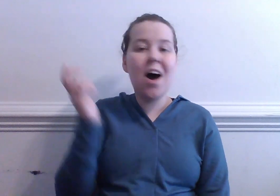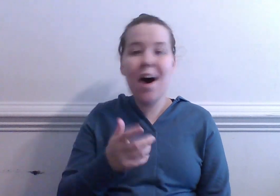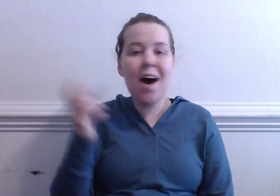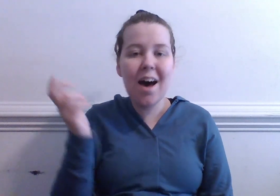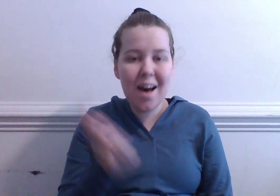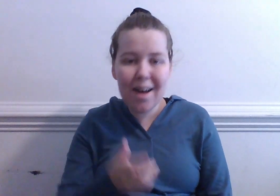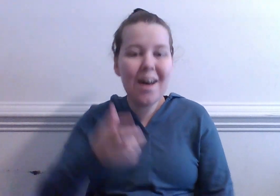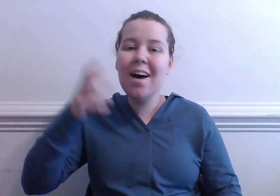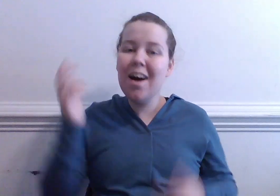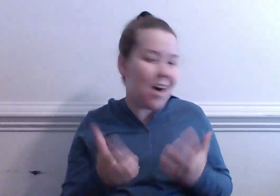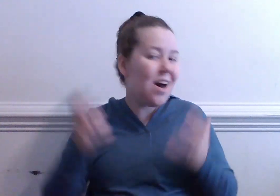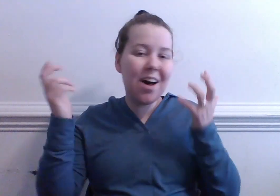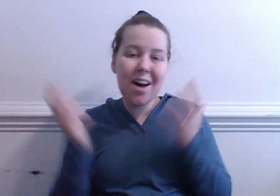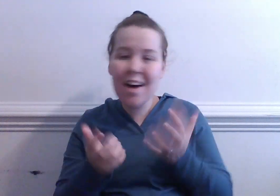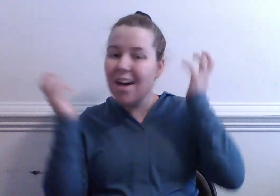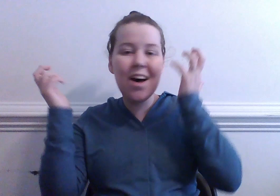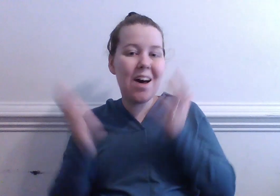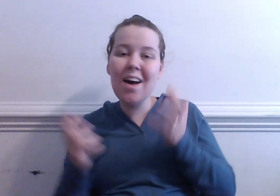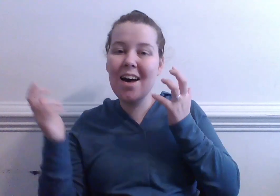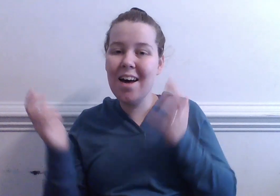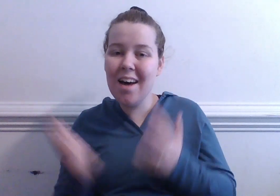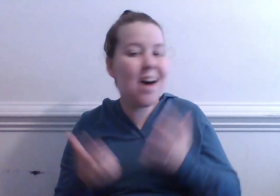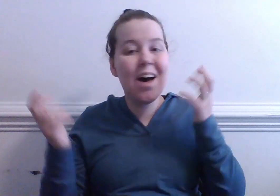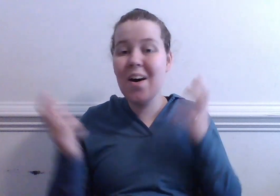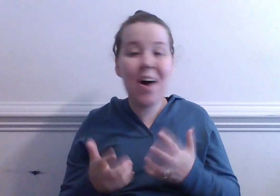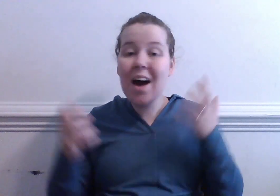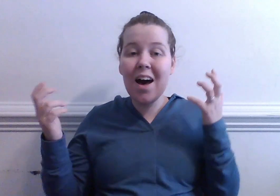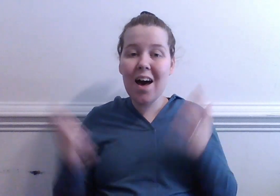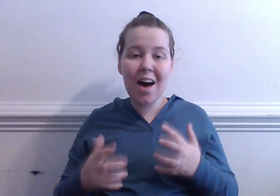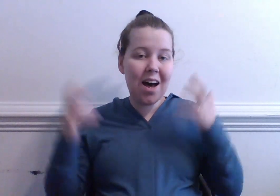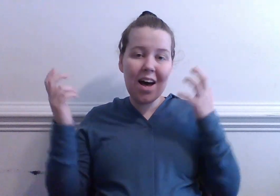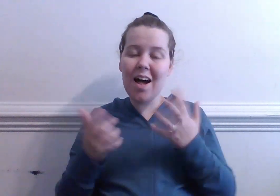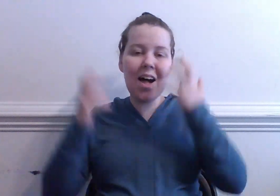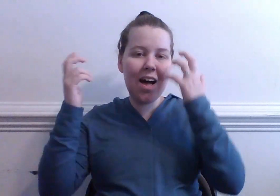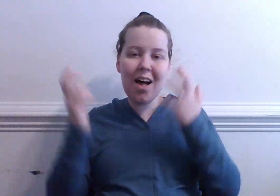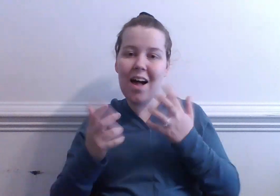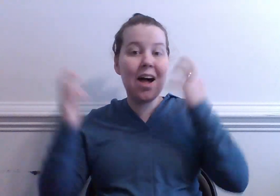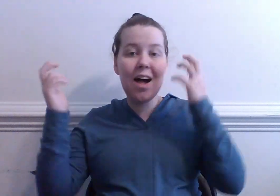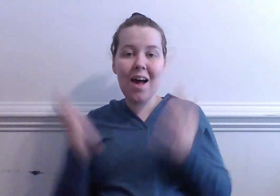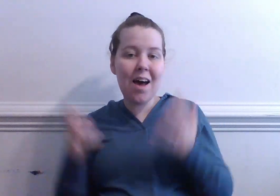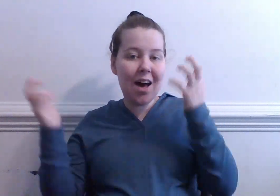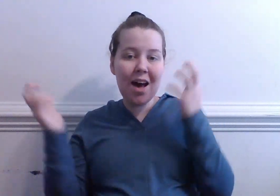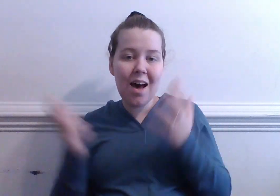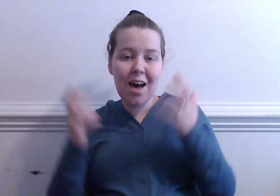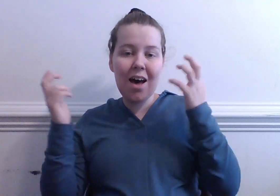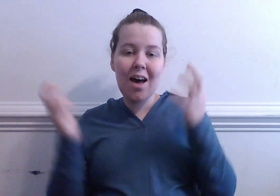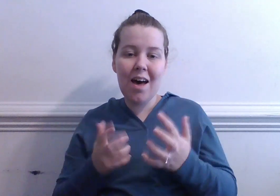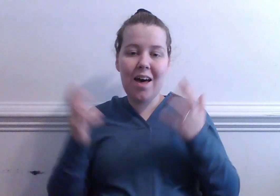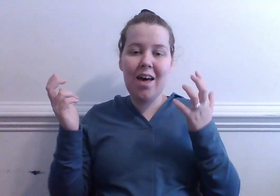any can't I can I can I